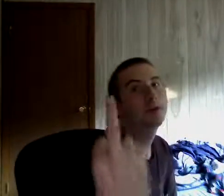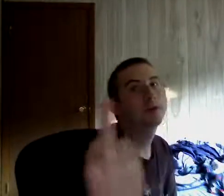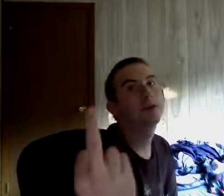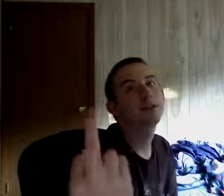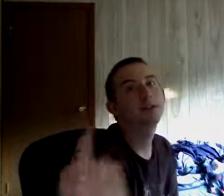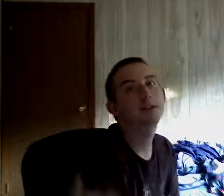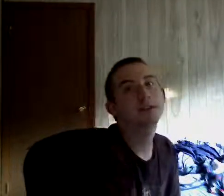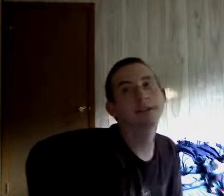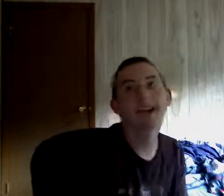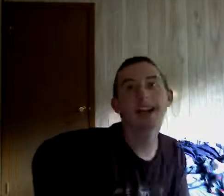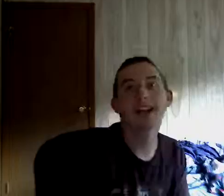Goodbye.